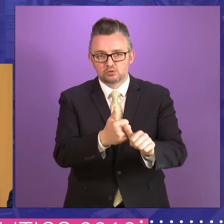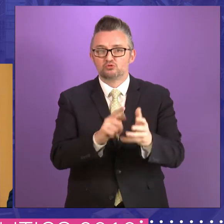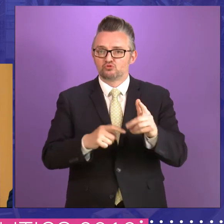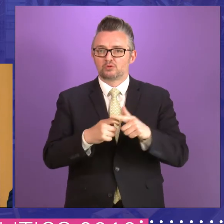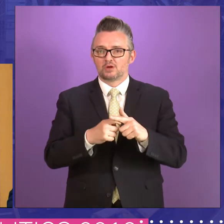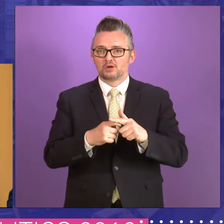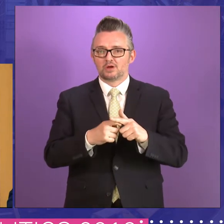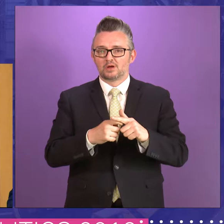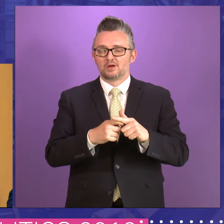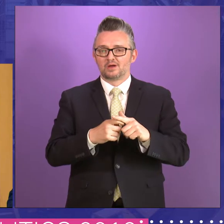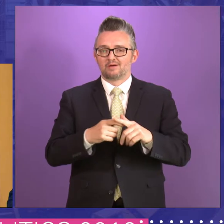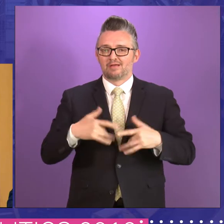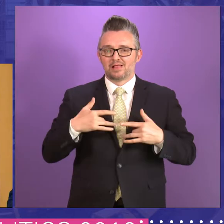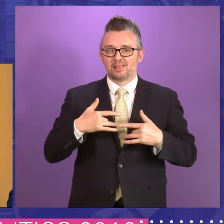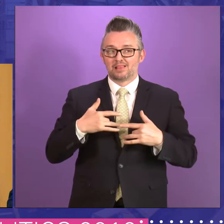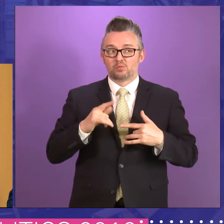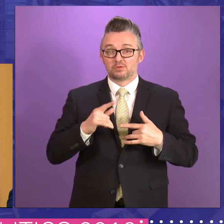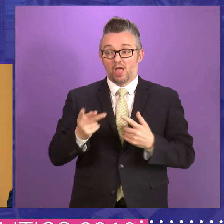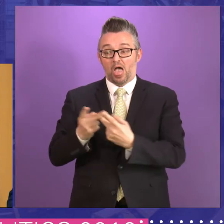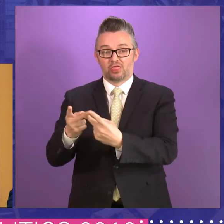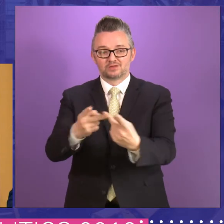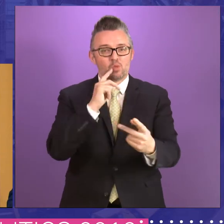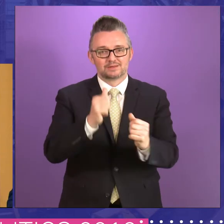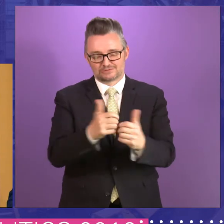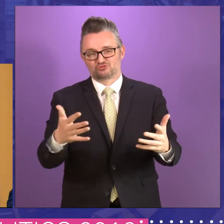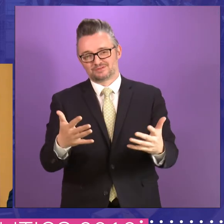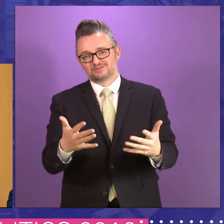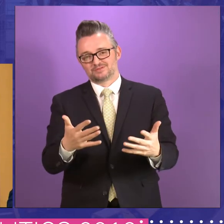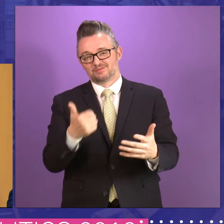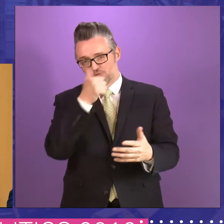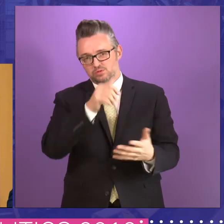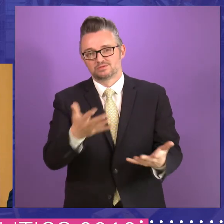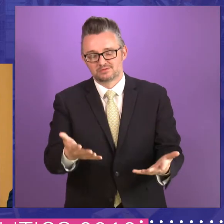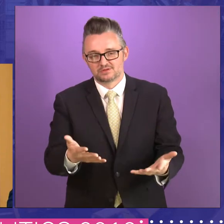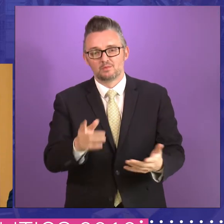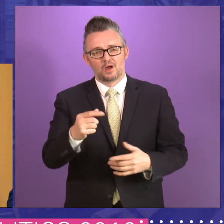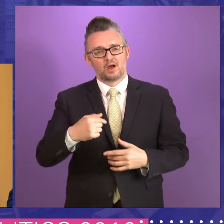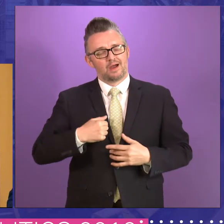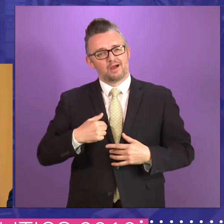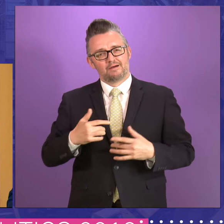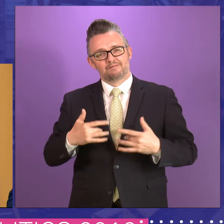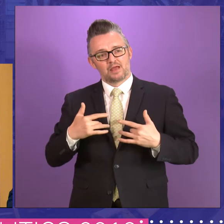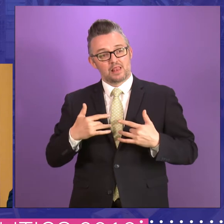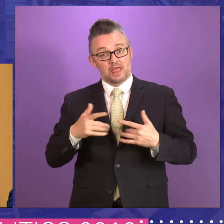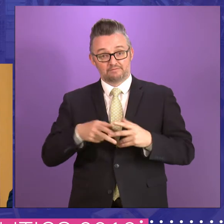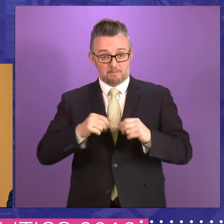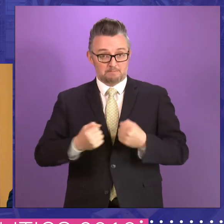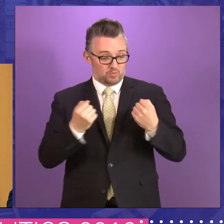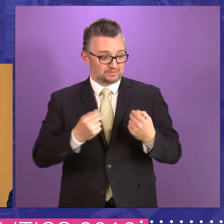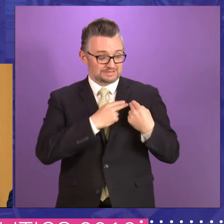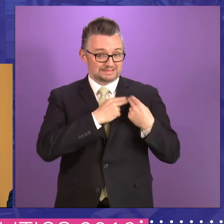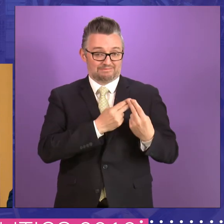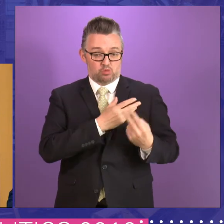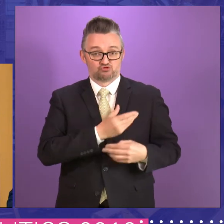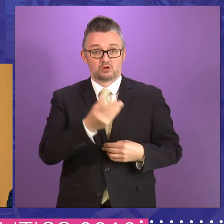delivers benefit. Others will disagree with that. But, um, I don't think of itself, just because we have devolution, that of itself